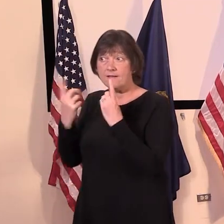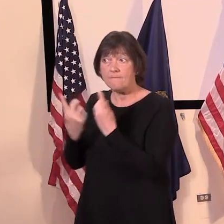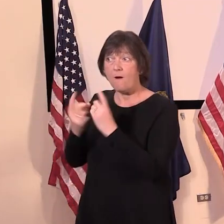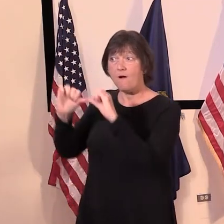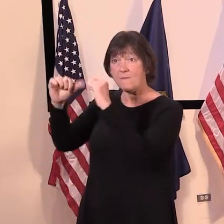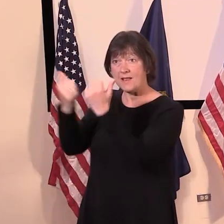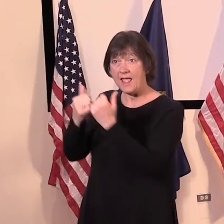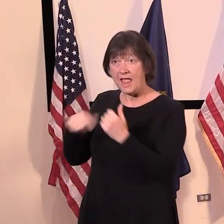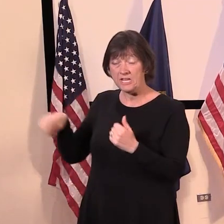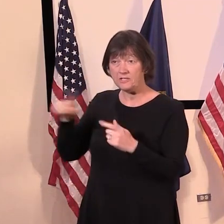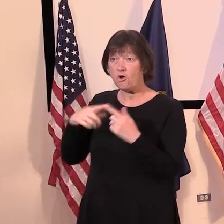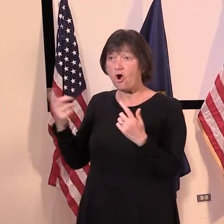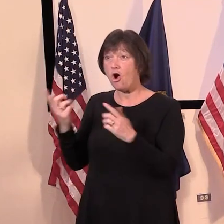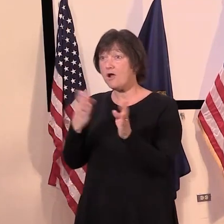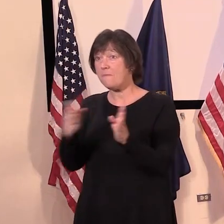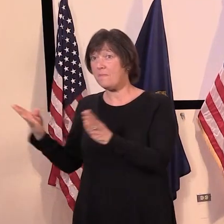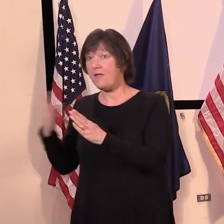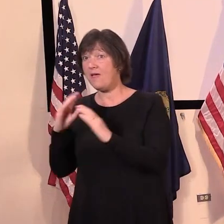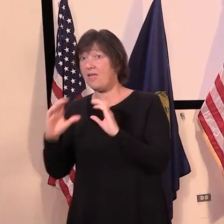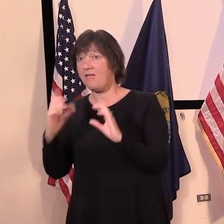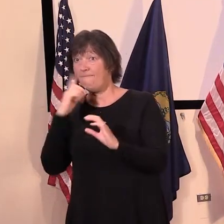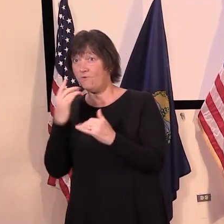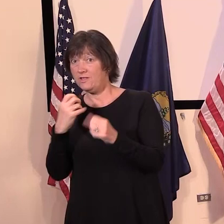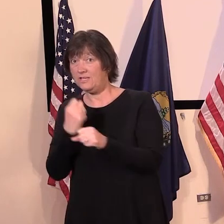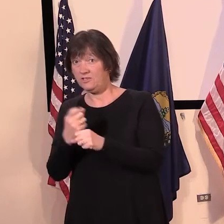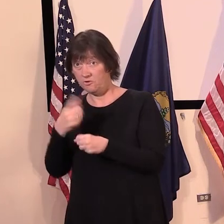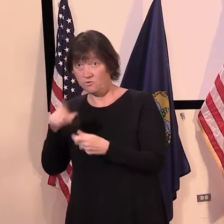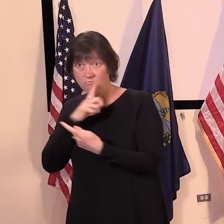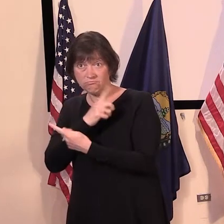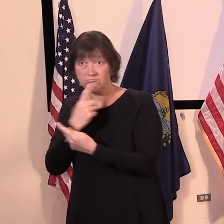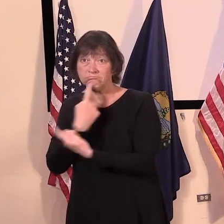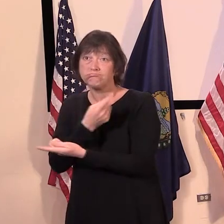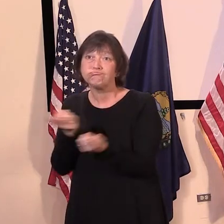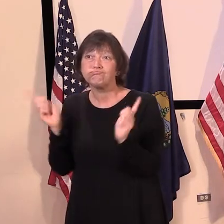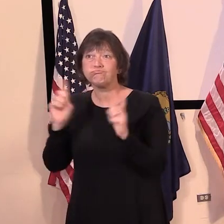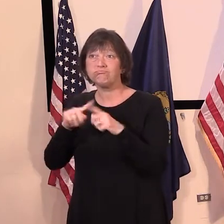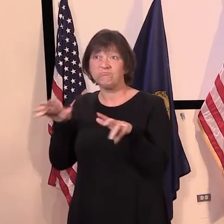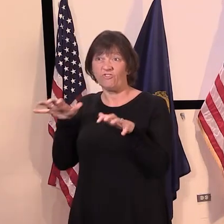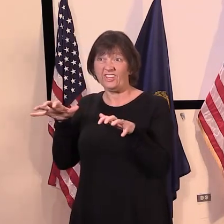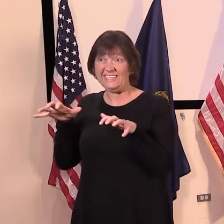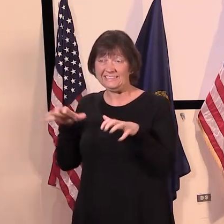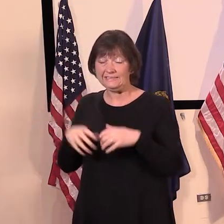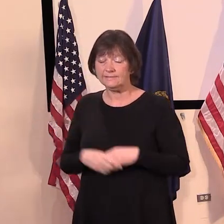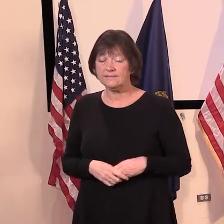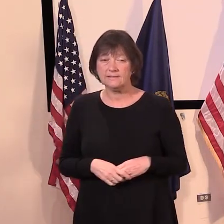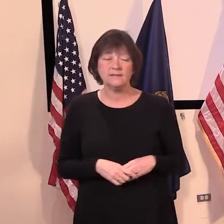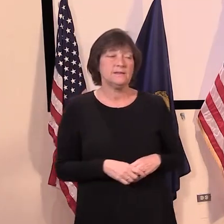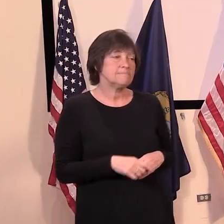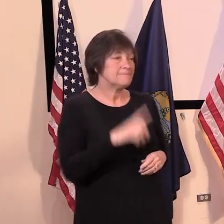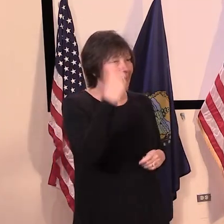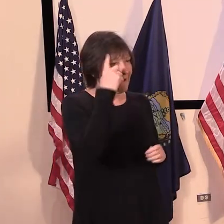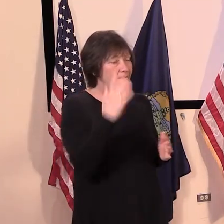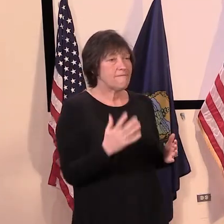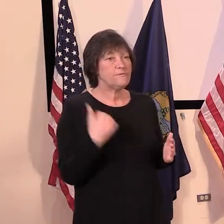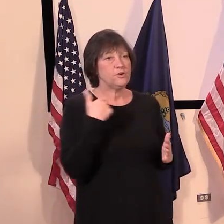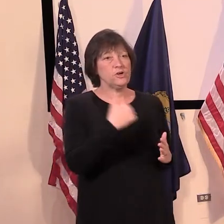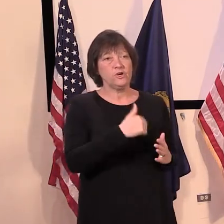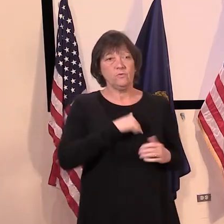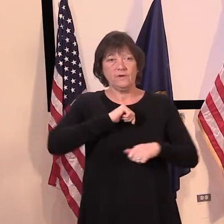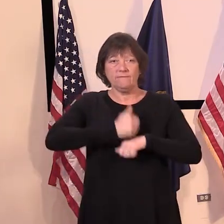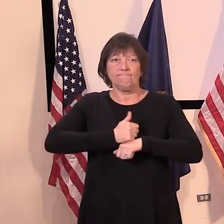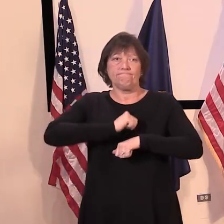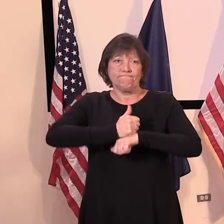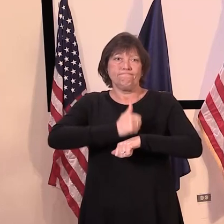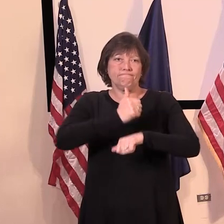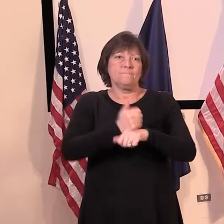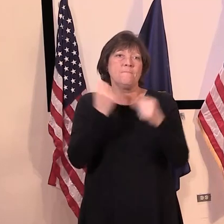that's already been appropriated for this current budget year? Yeah. Uh, again, um, we have, uh, we've put, uh, a number of measures into